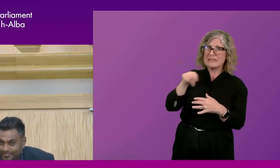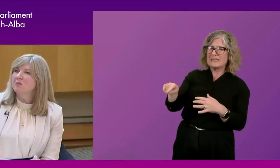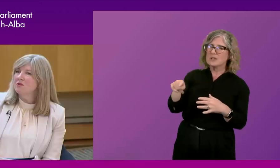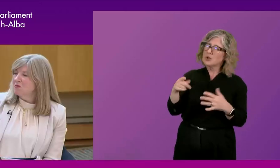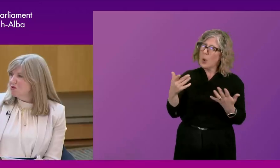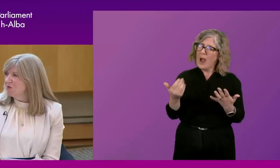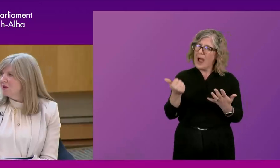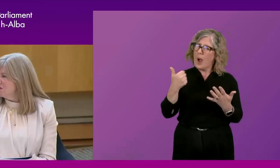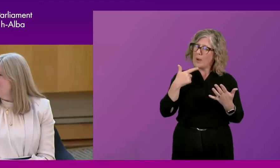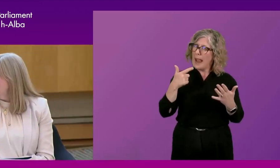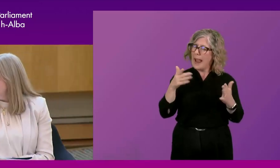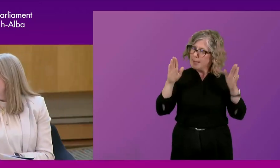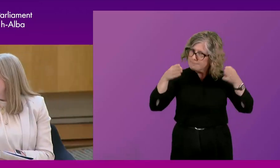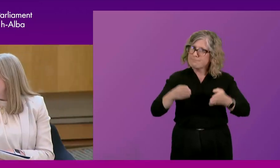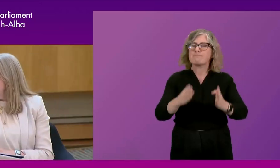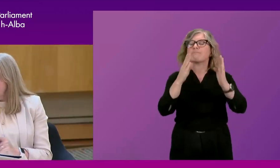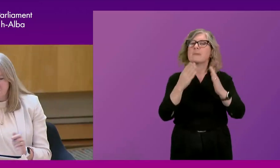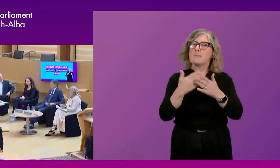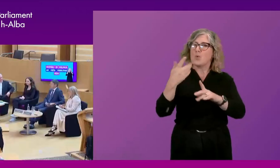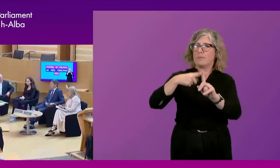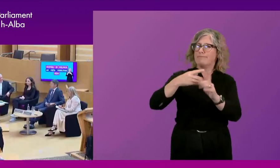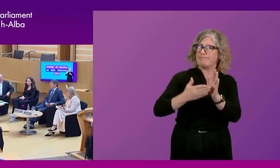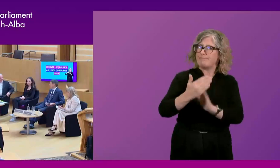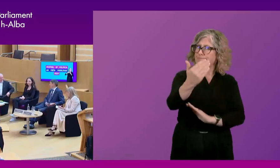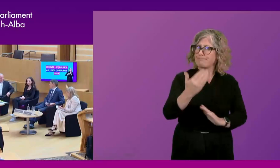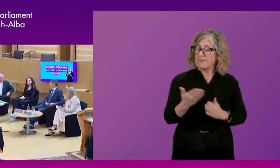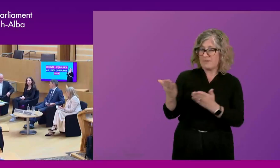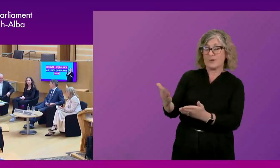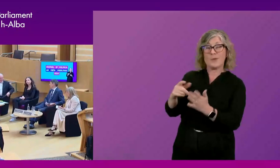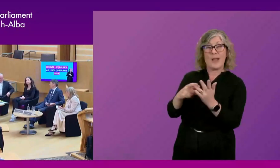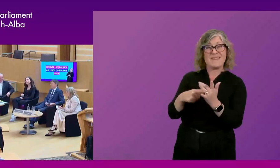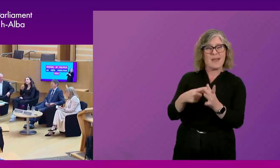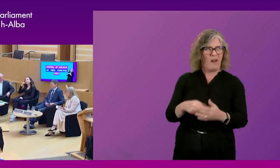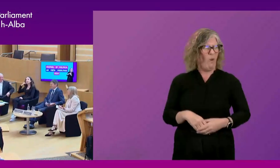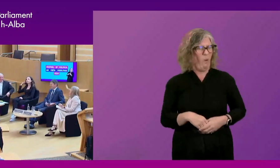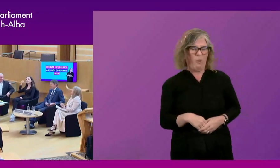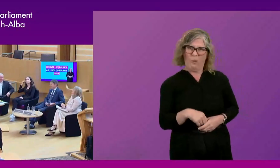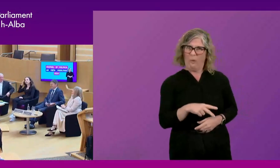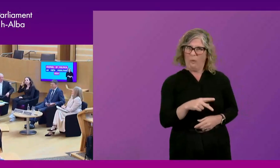Okay, thank you very much. I'm going to put that to Olivia. Gosh, such an easy question.